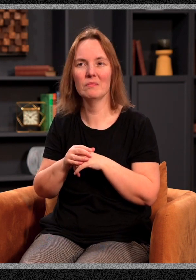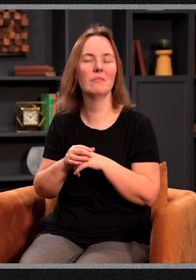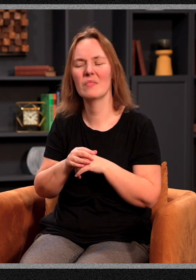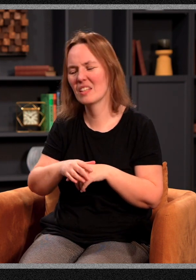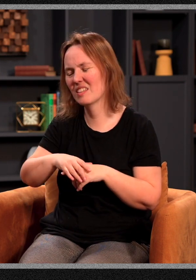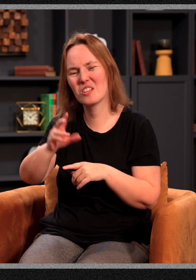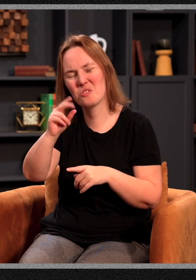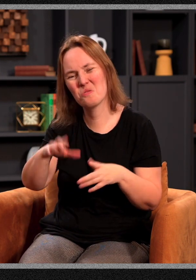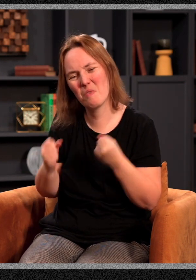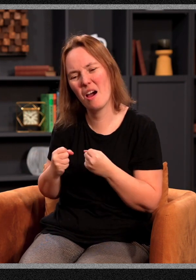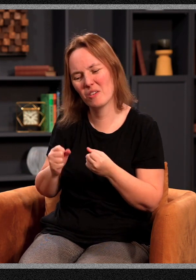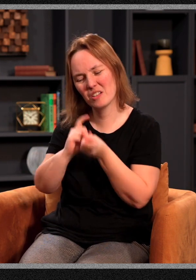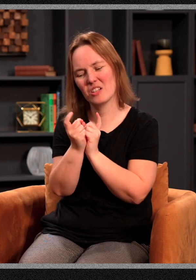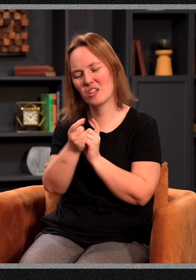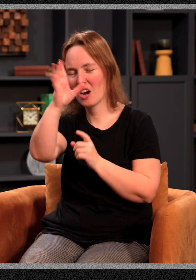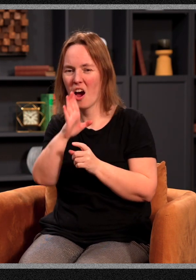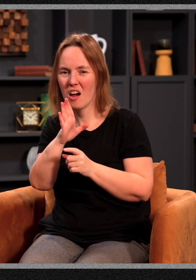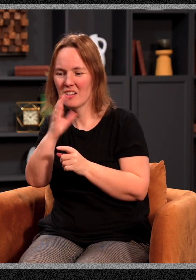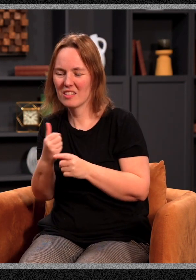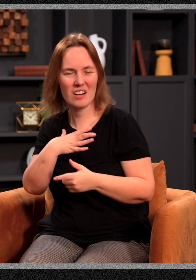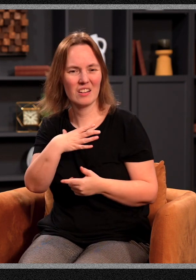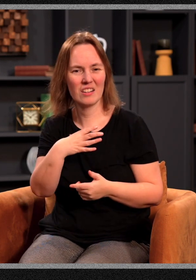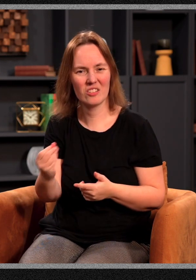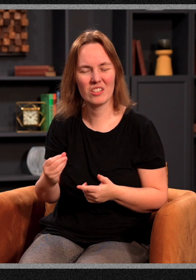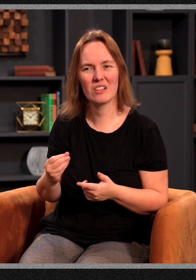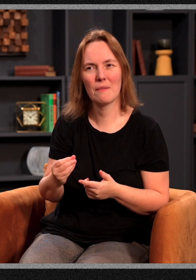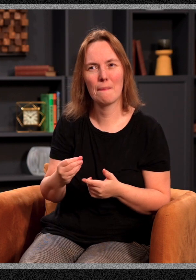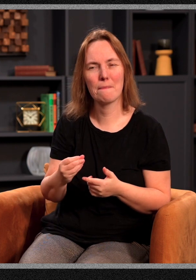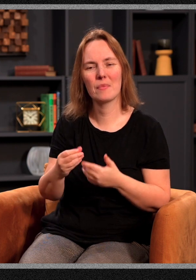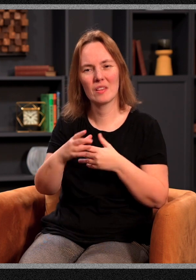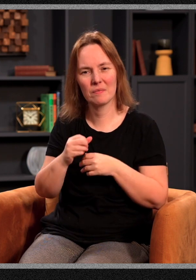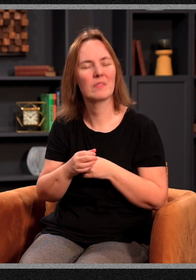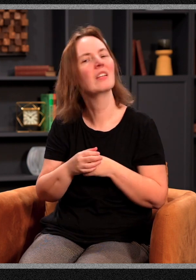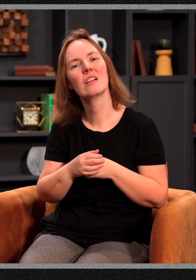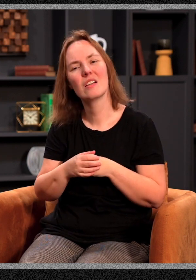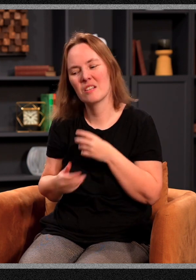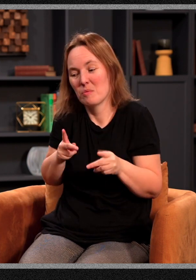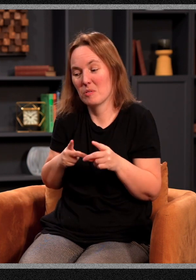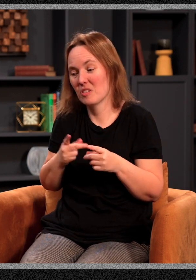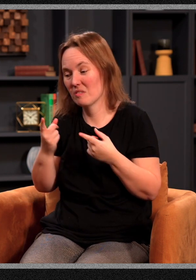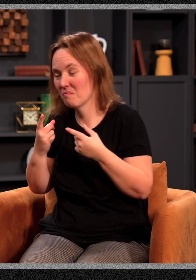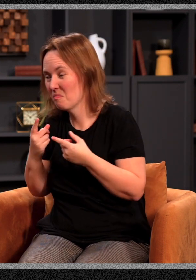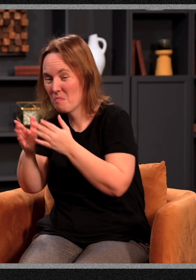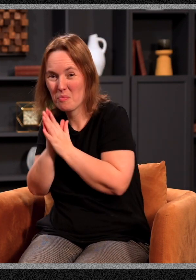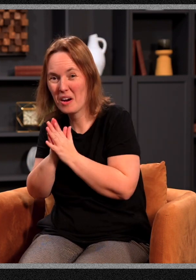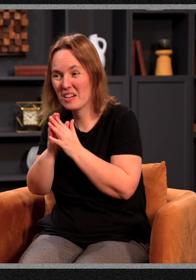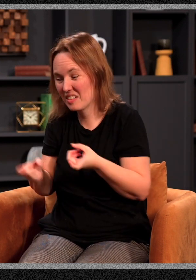need and yet no power to change. You see, are, God is not interested, I don't believe, in simply people coming to Christ and praying a little sinner's prayer.